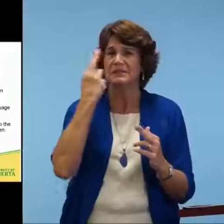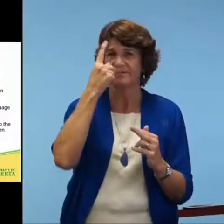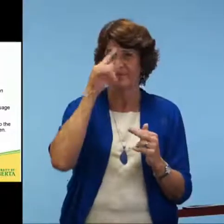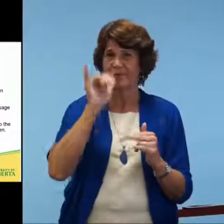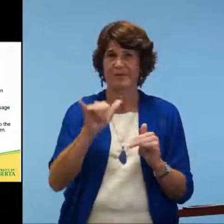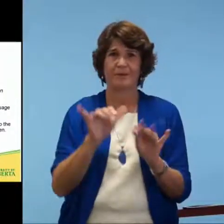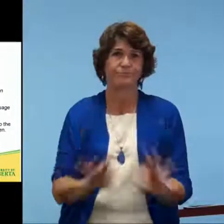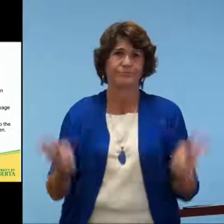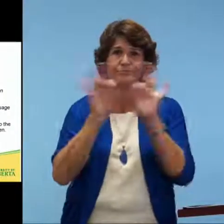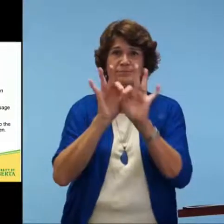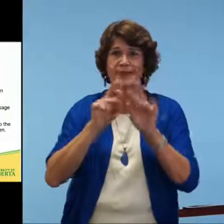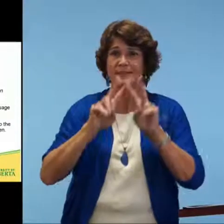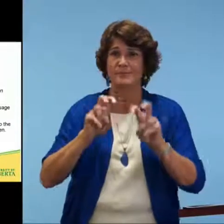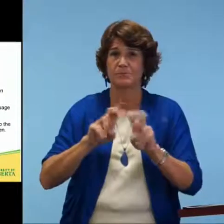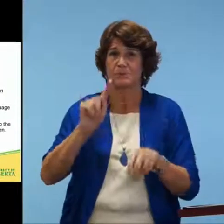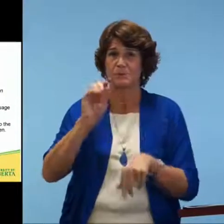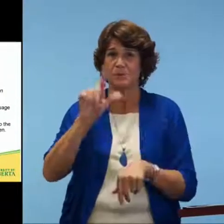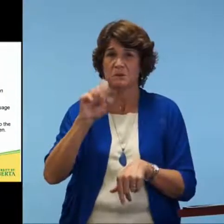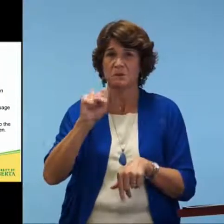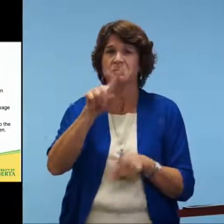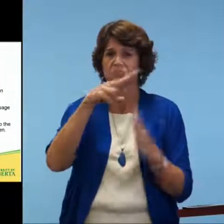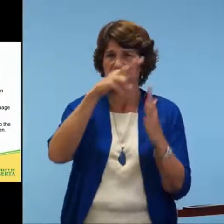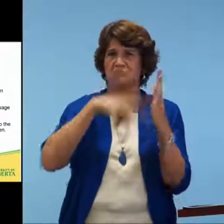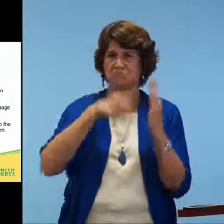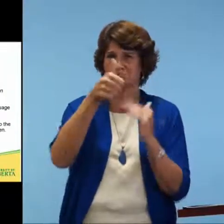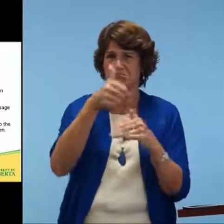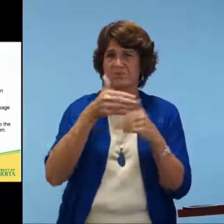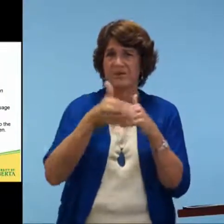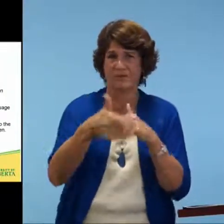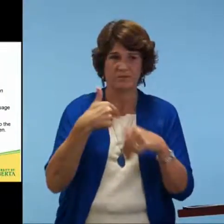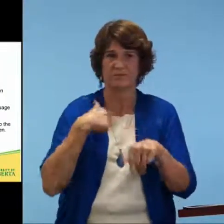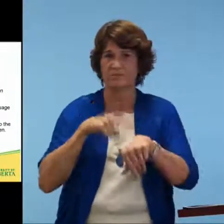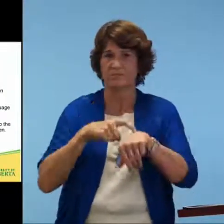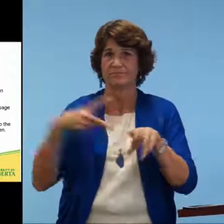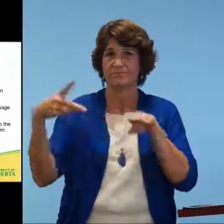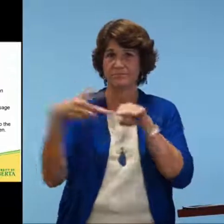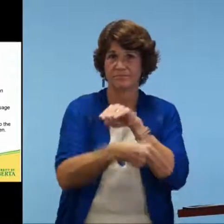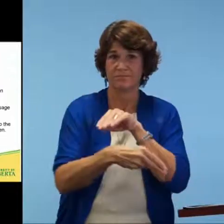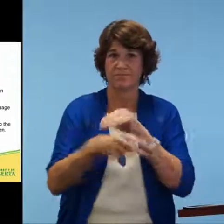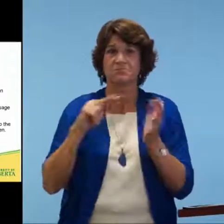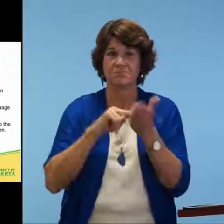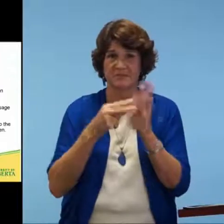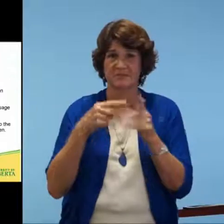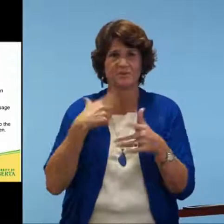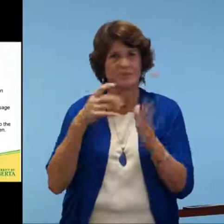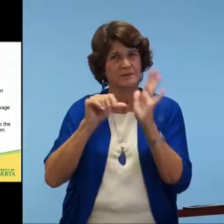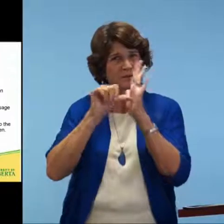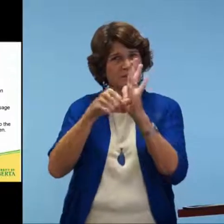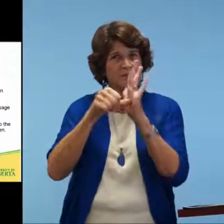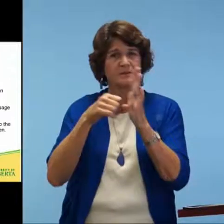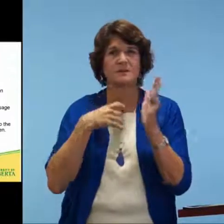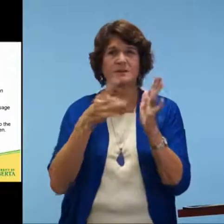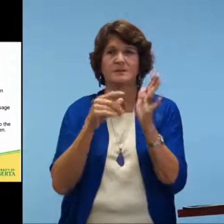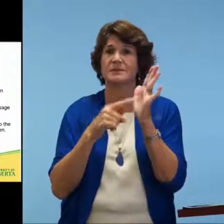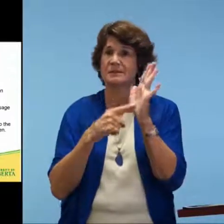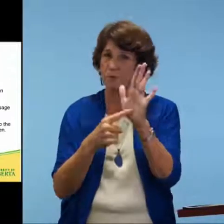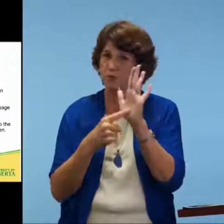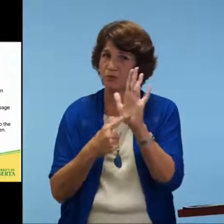PowerPoint. And you can read through the background in terms of the importance or the relevance of the assessment tool. I won't go through it in